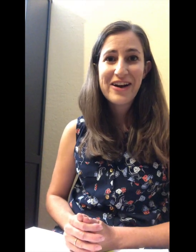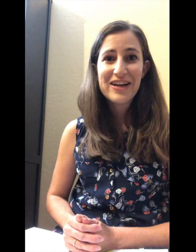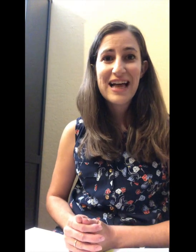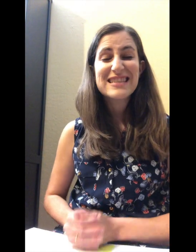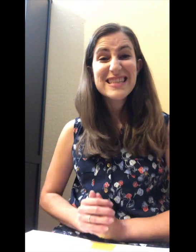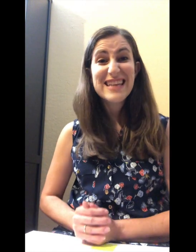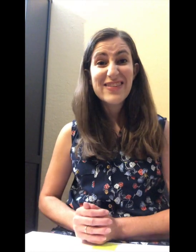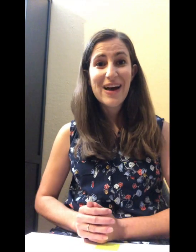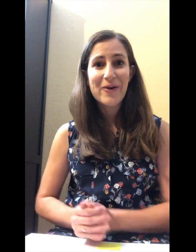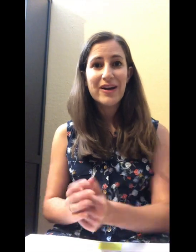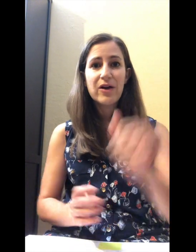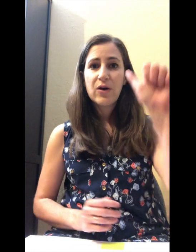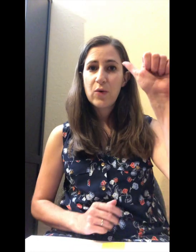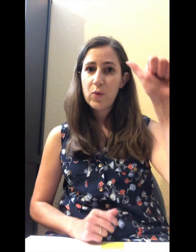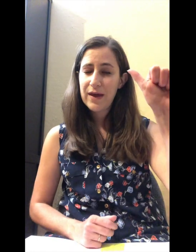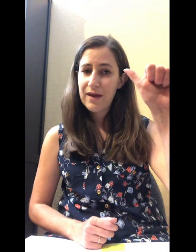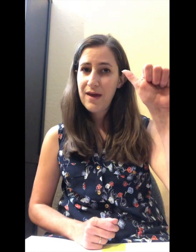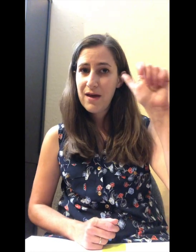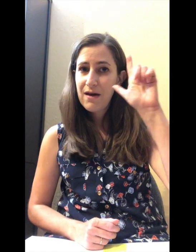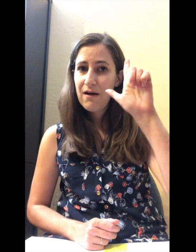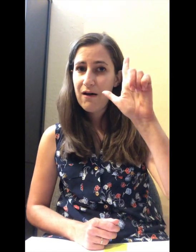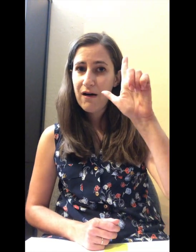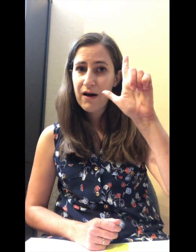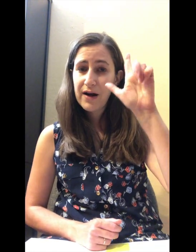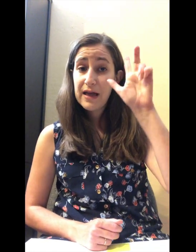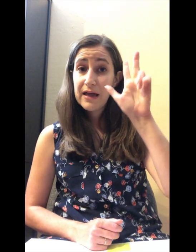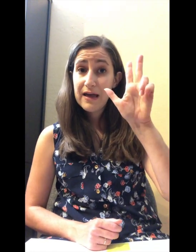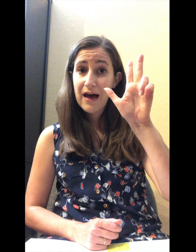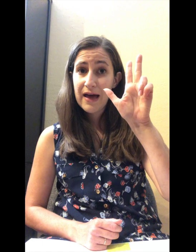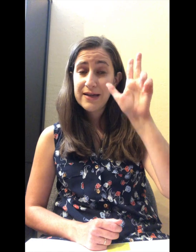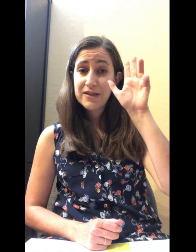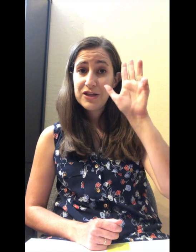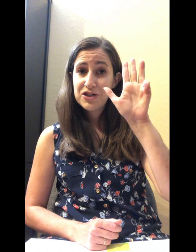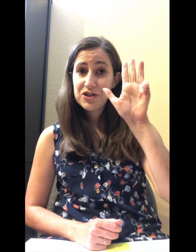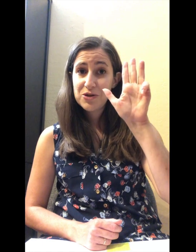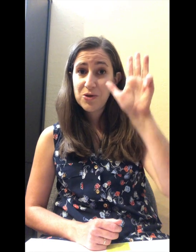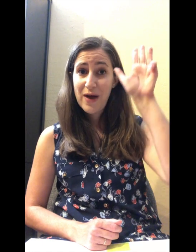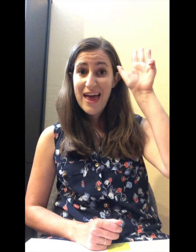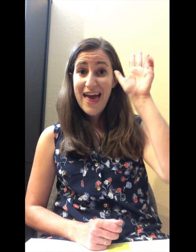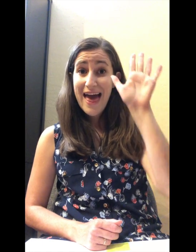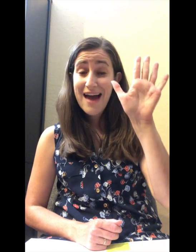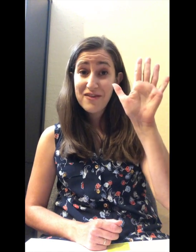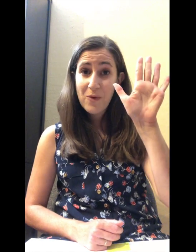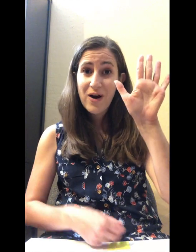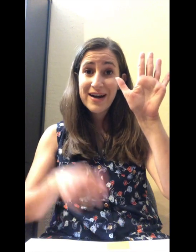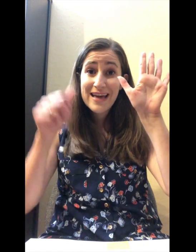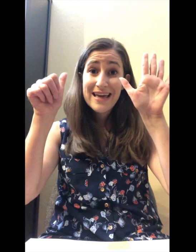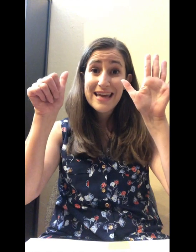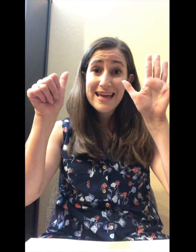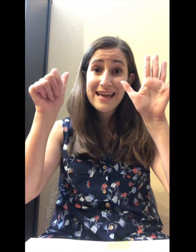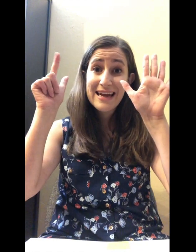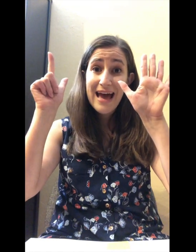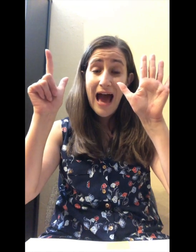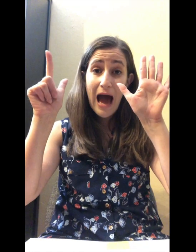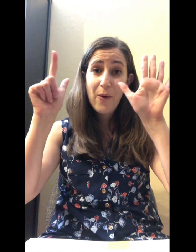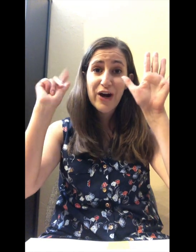our class. Let's count that one. We are kind to everyone in our